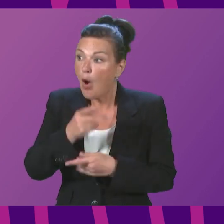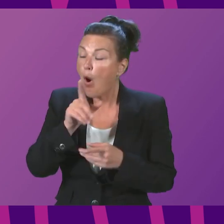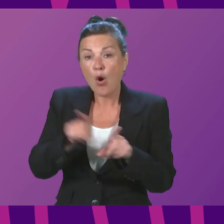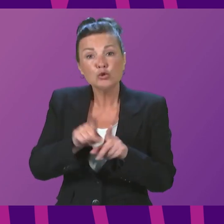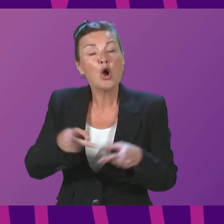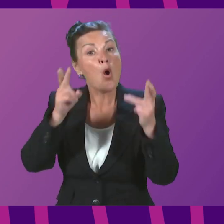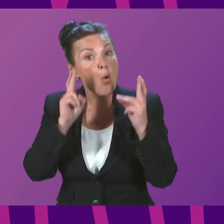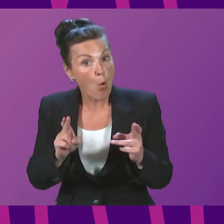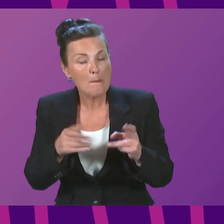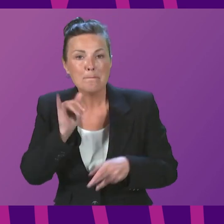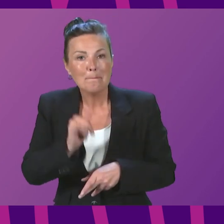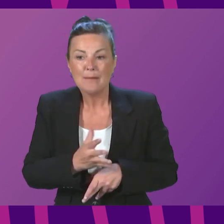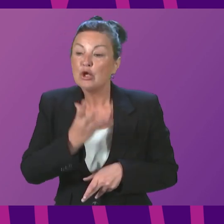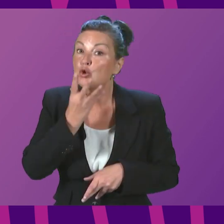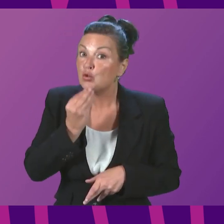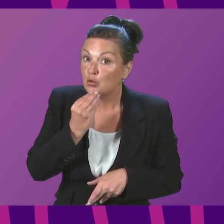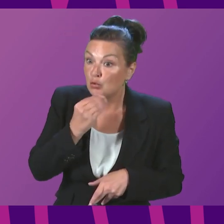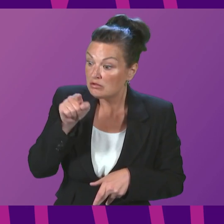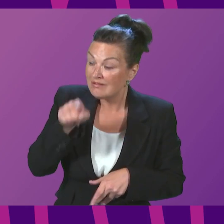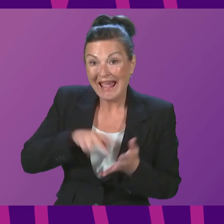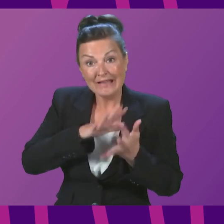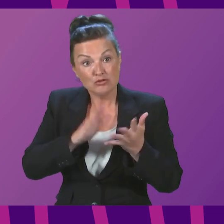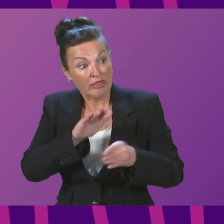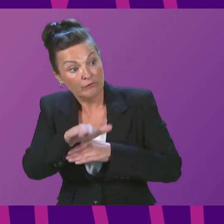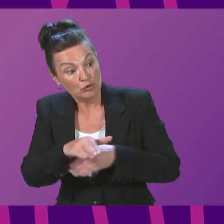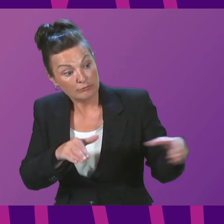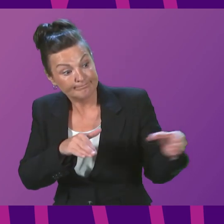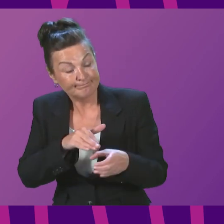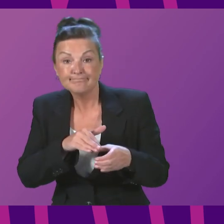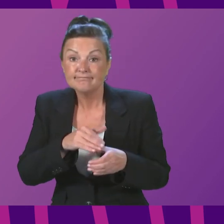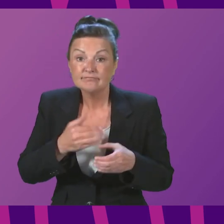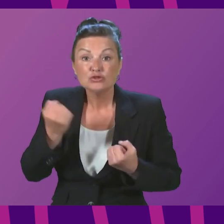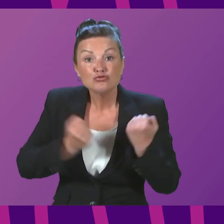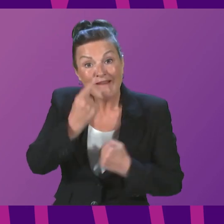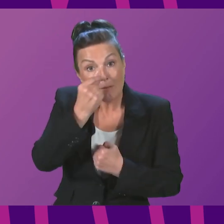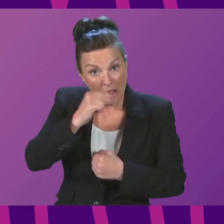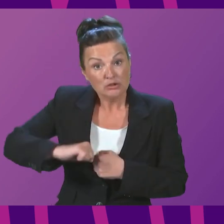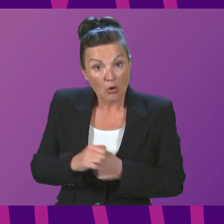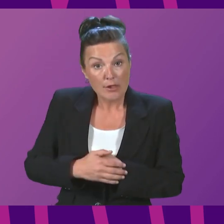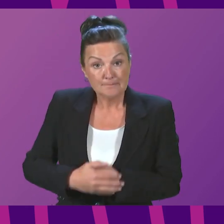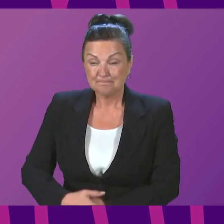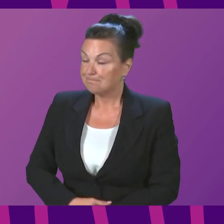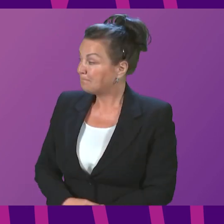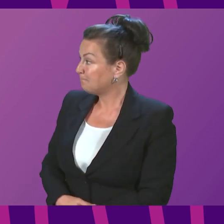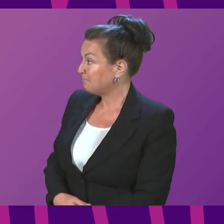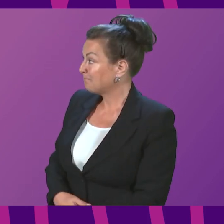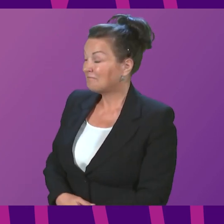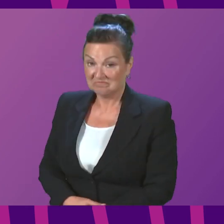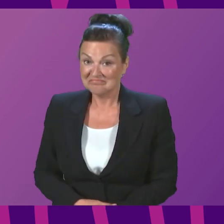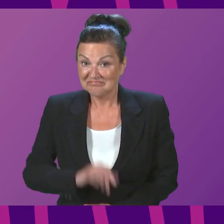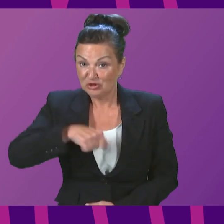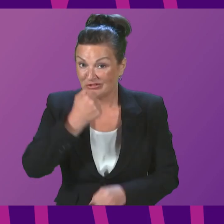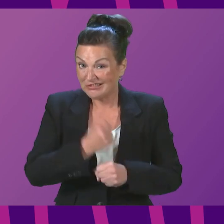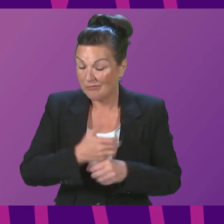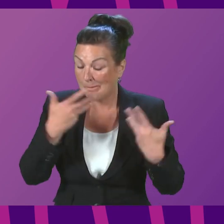involve using DriveAbility Scotland. First Minister. The Prime has already been engaged on this issue. We have been working with